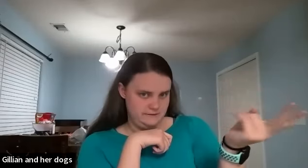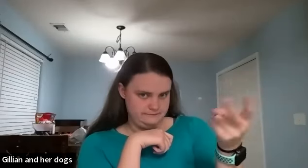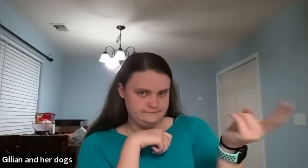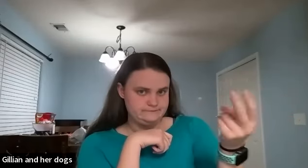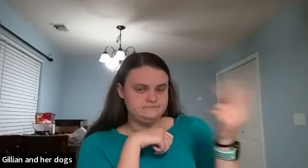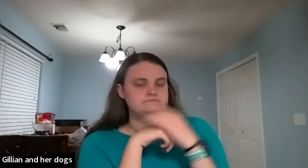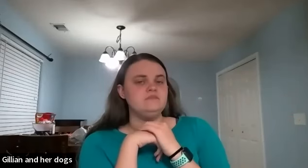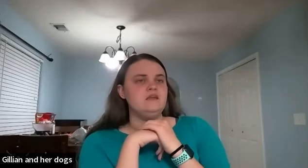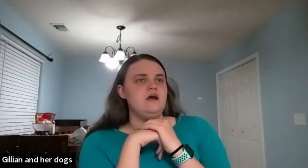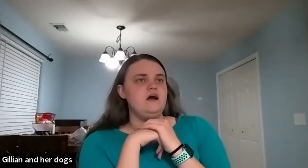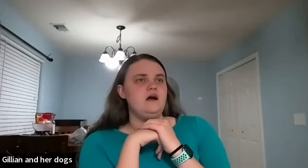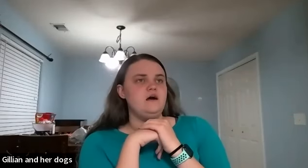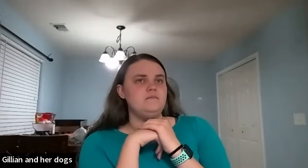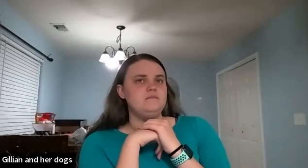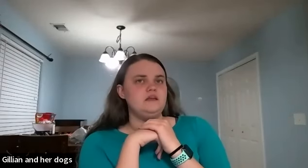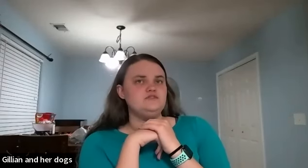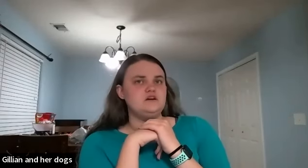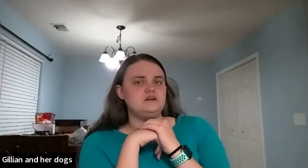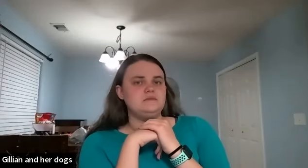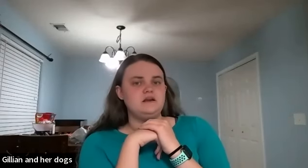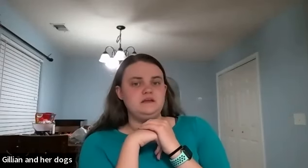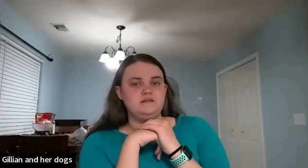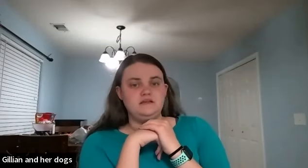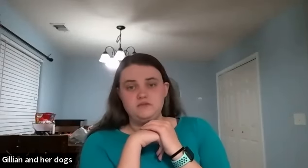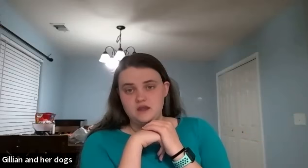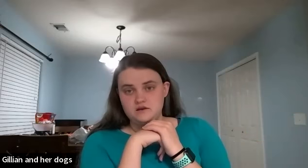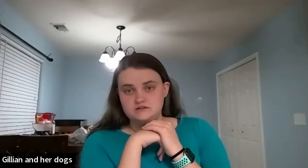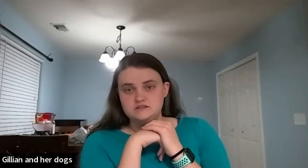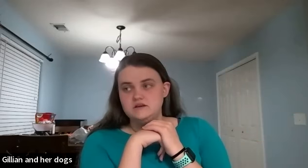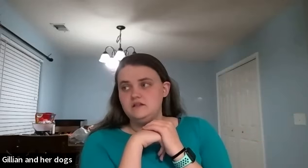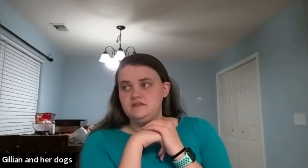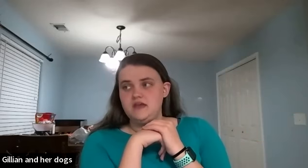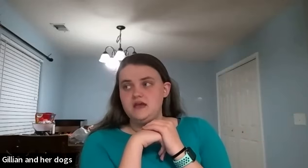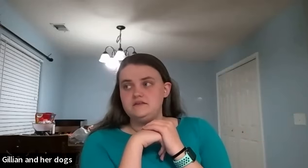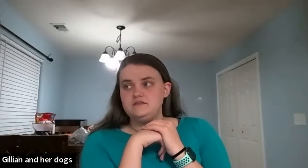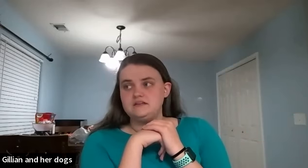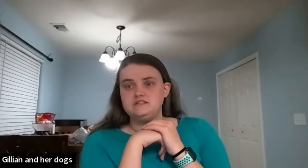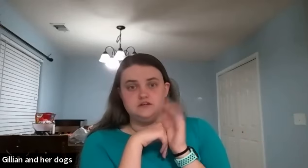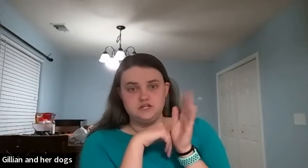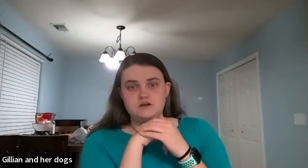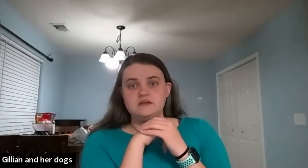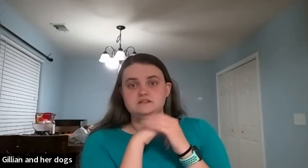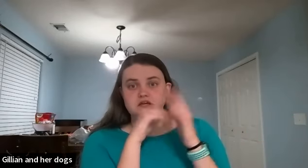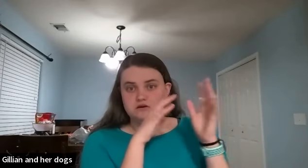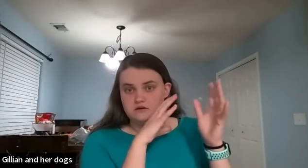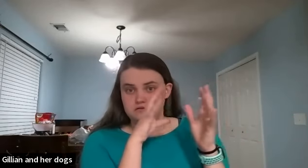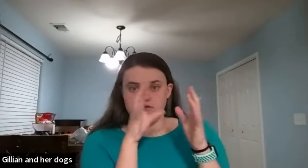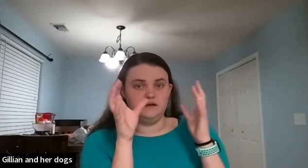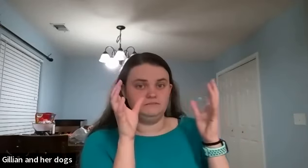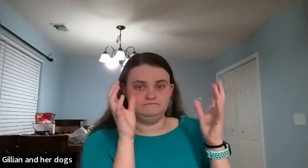um if you're talking about it being like theirs like that that's their child that's their um